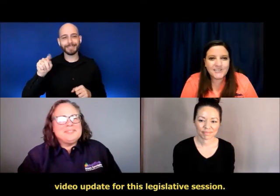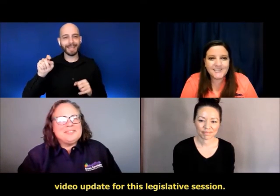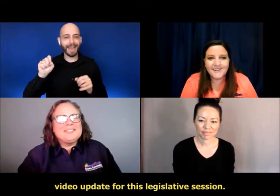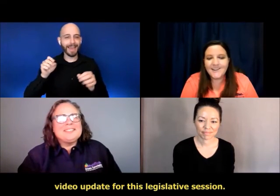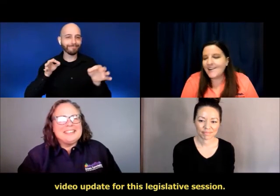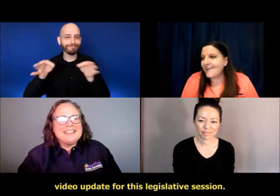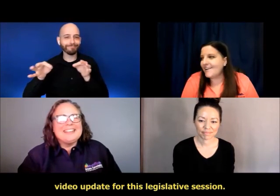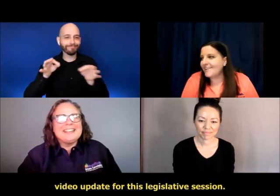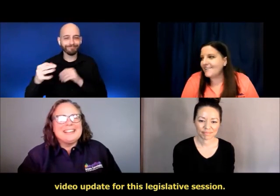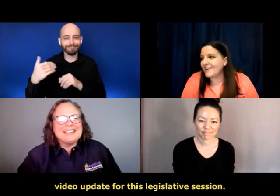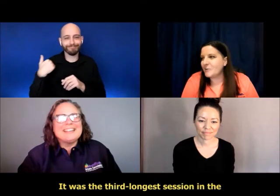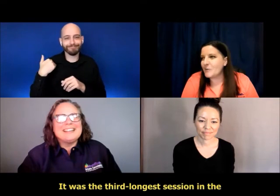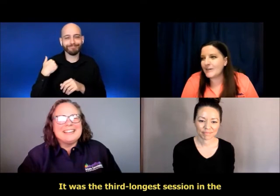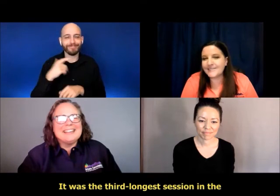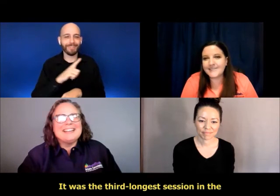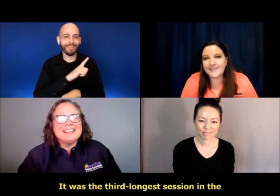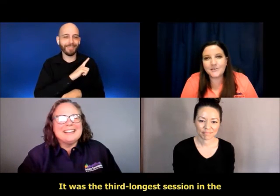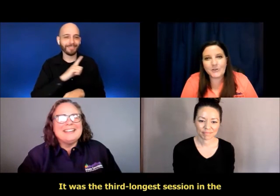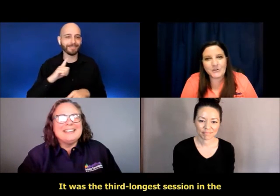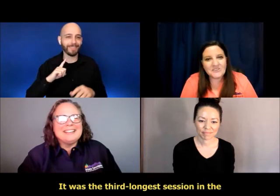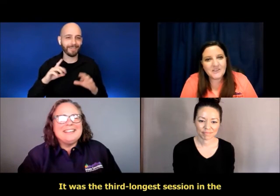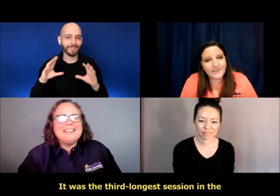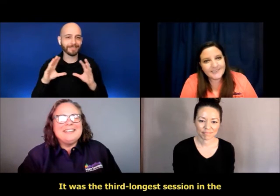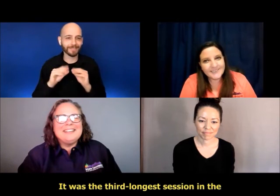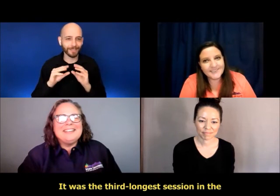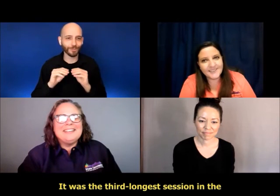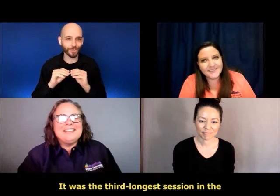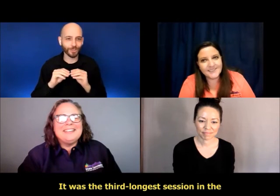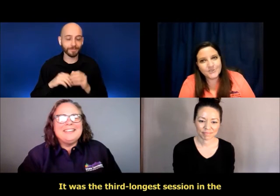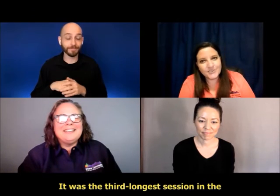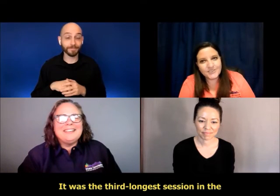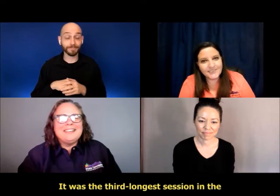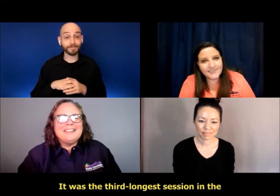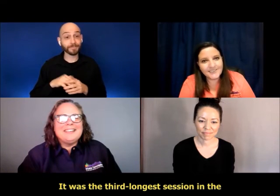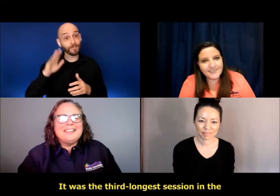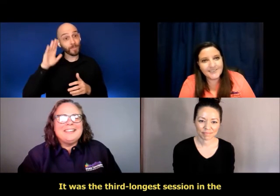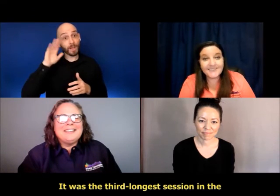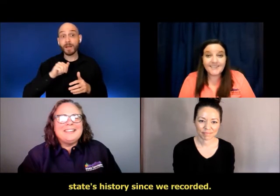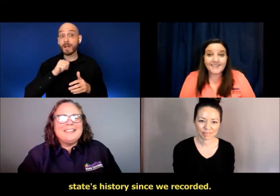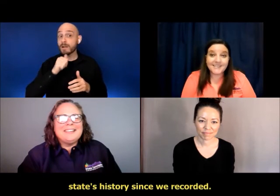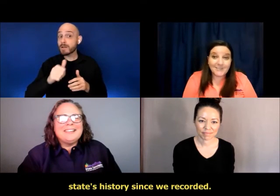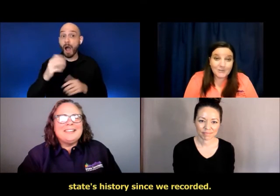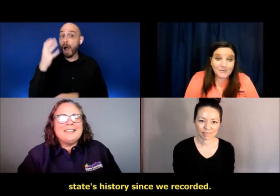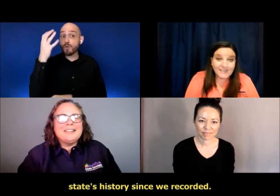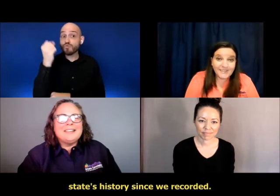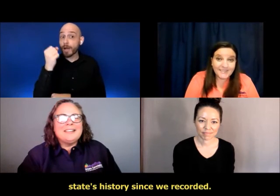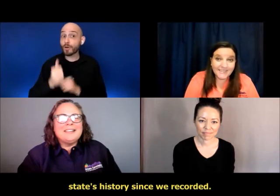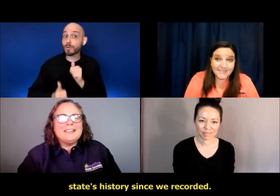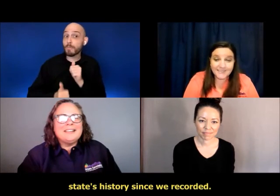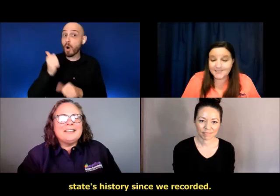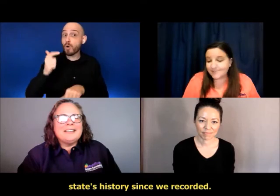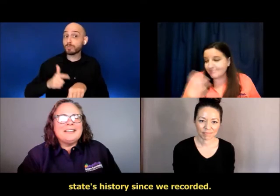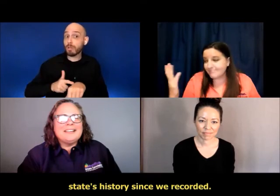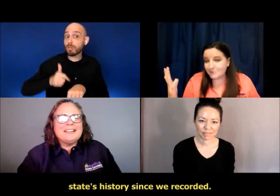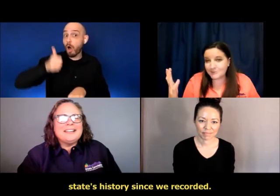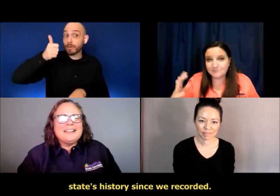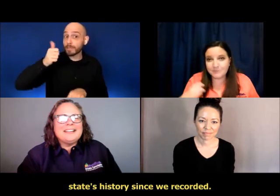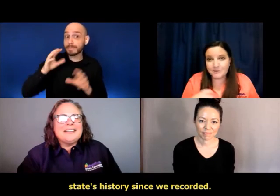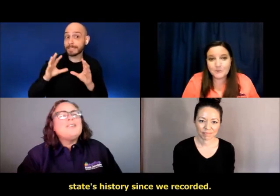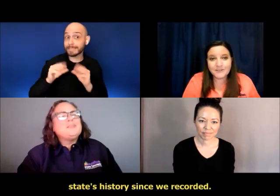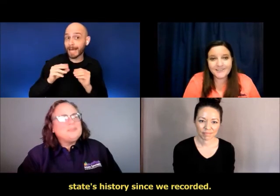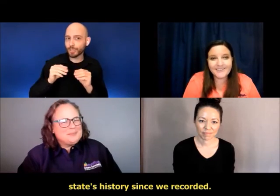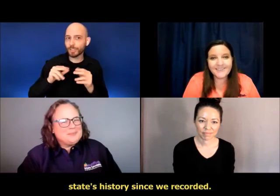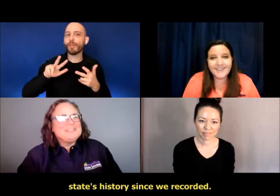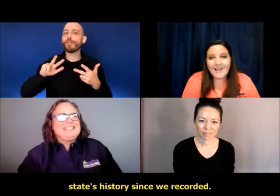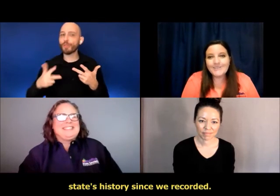session. Uh, it was the third longest session in the state's history since we